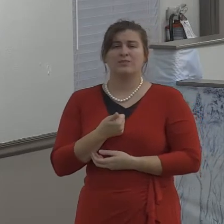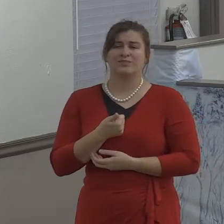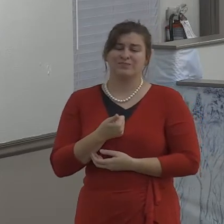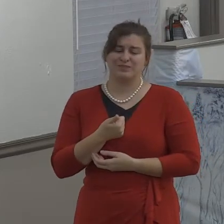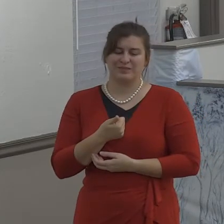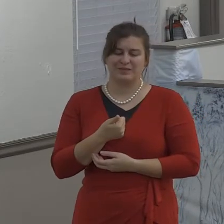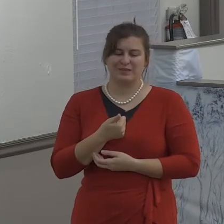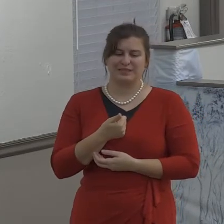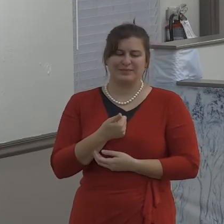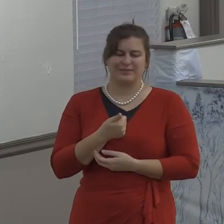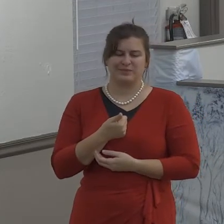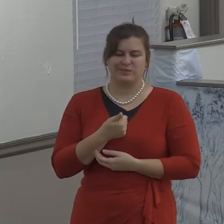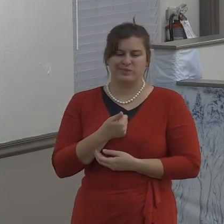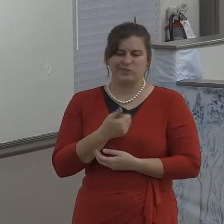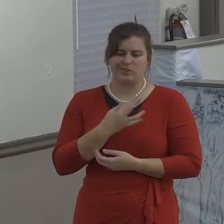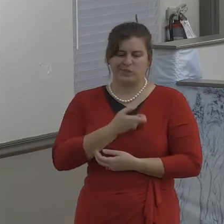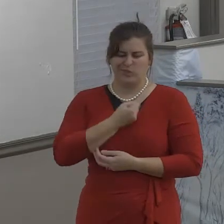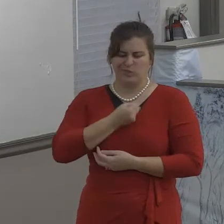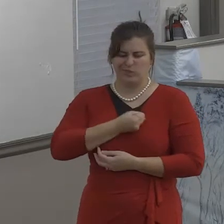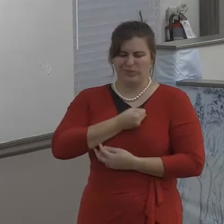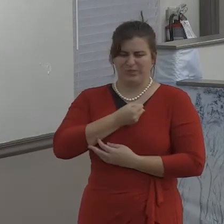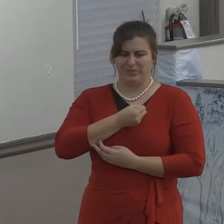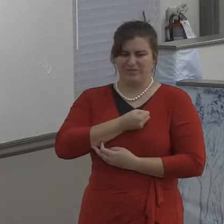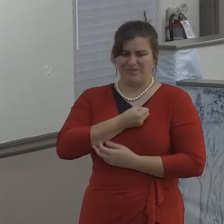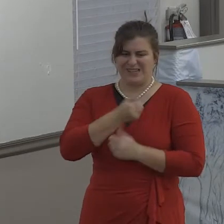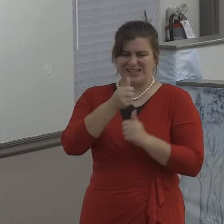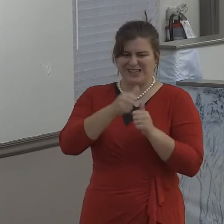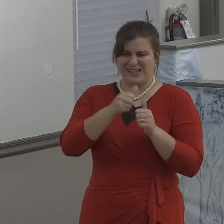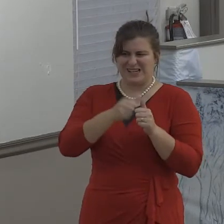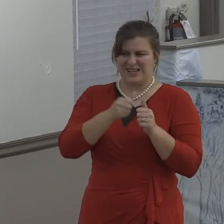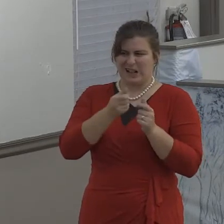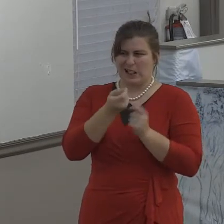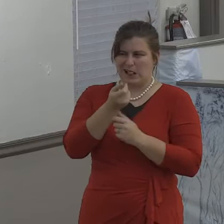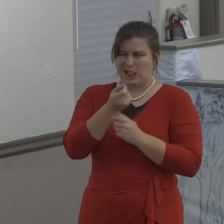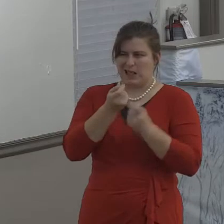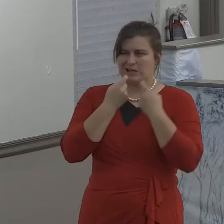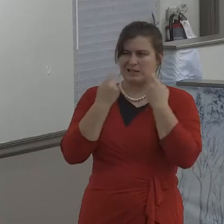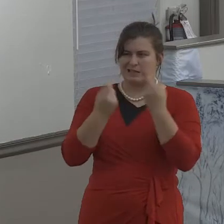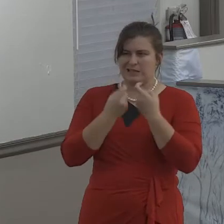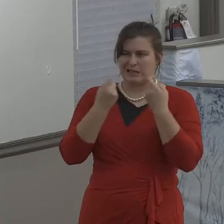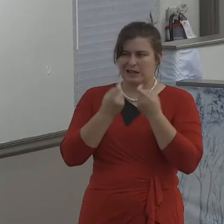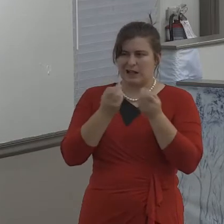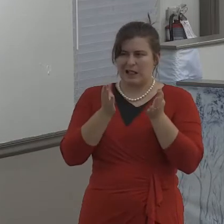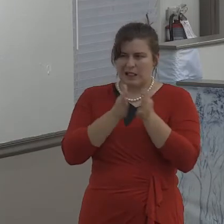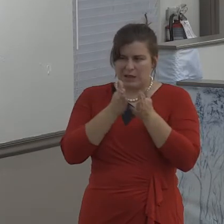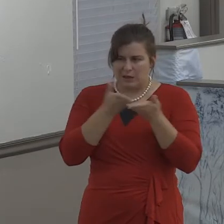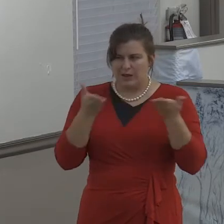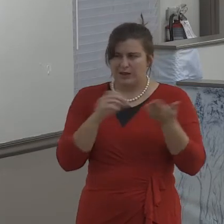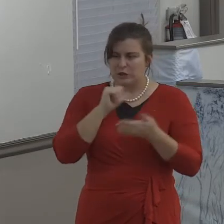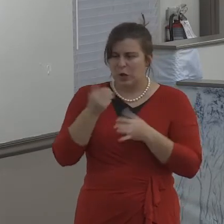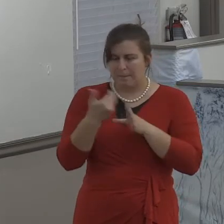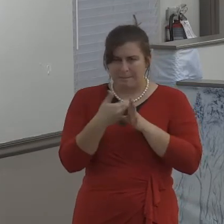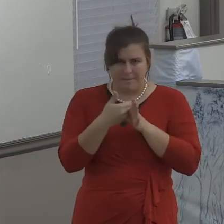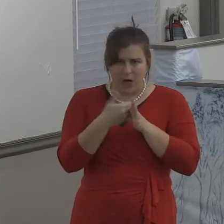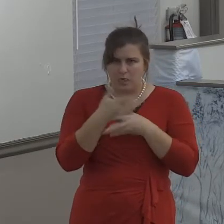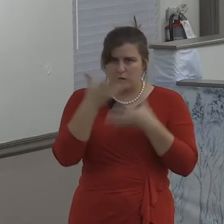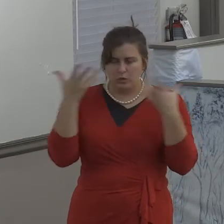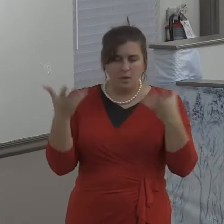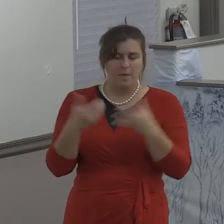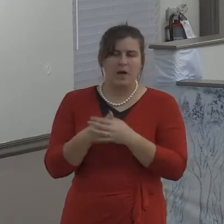So, it overlooks some things. It